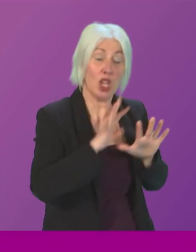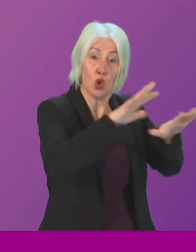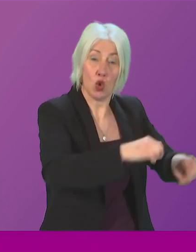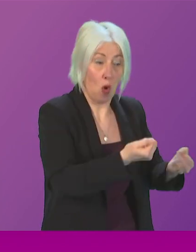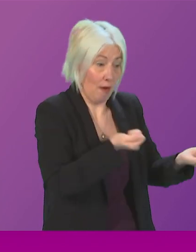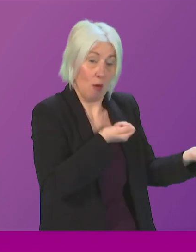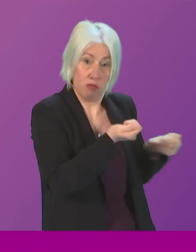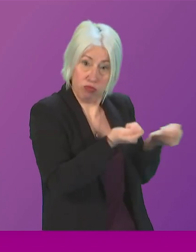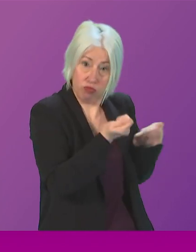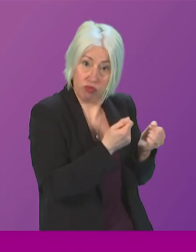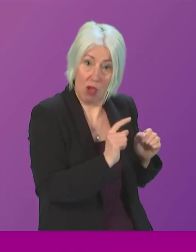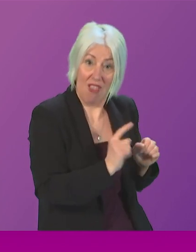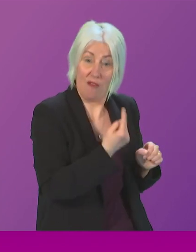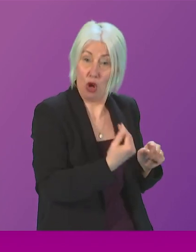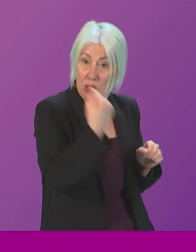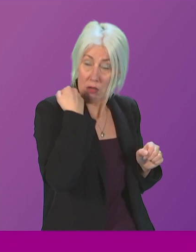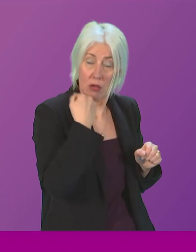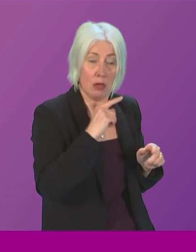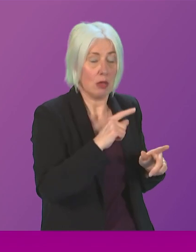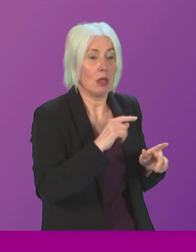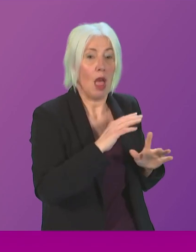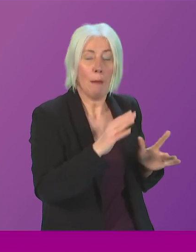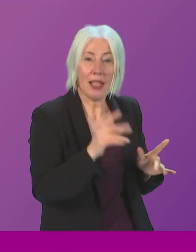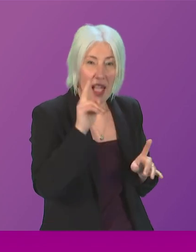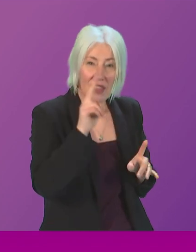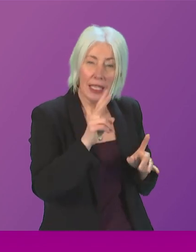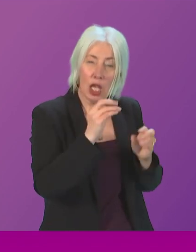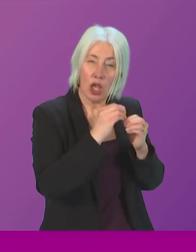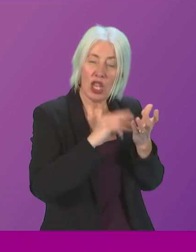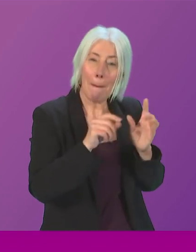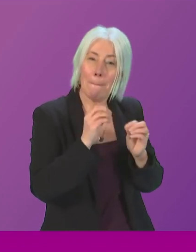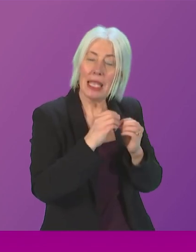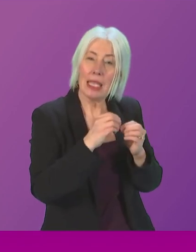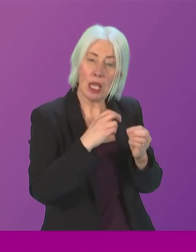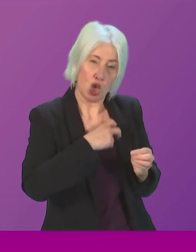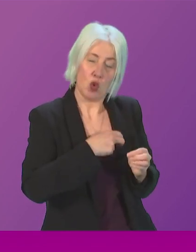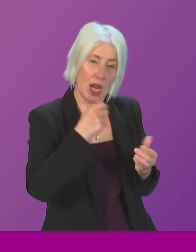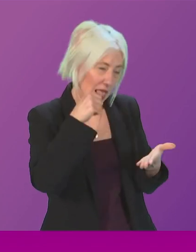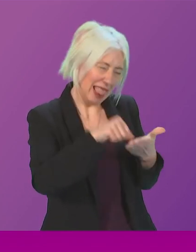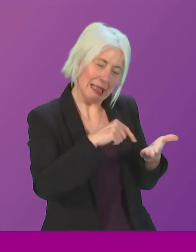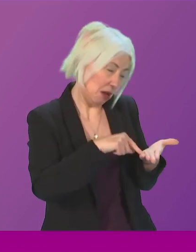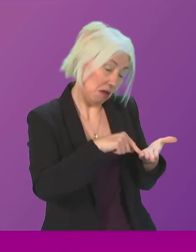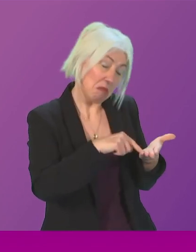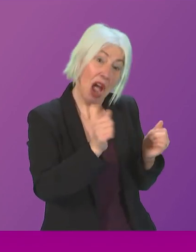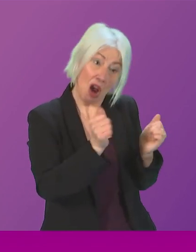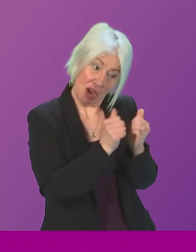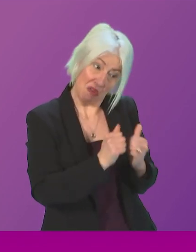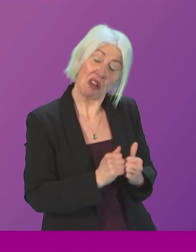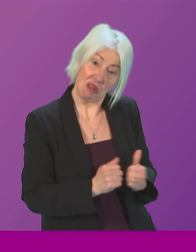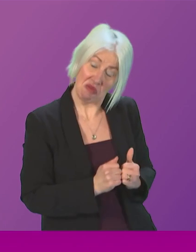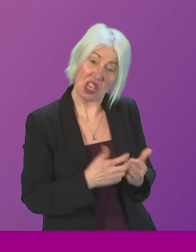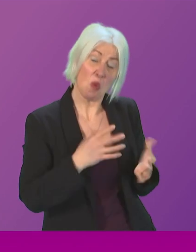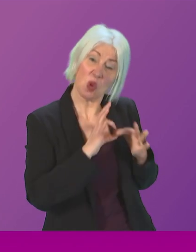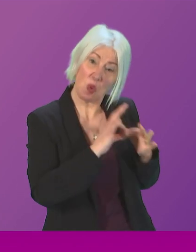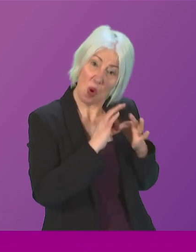in the very first place there's not much having seen the GMB letter there's not much in the GMB letter that we disagree with we want to work with